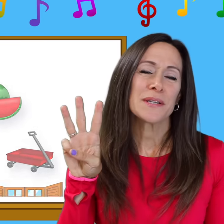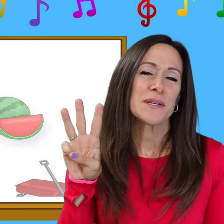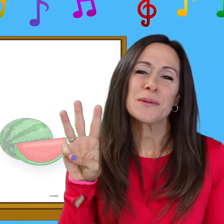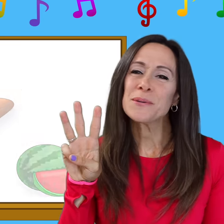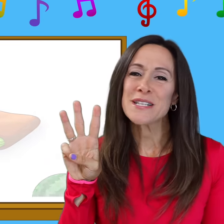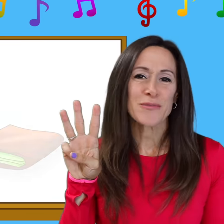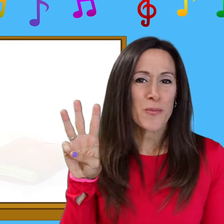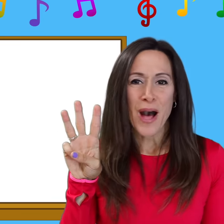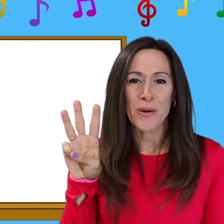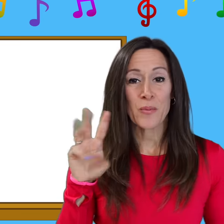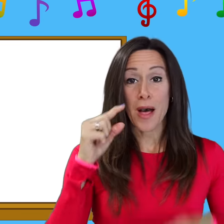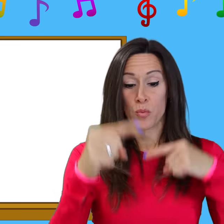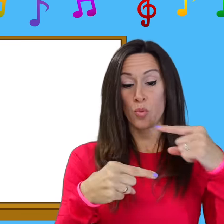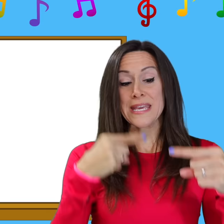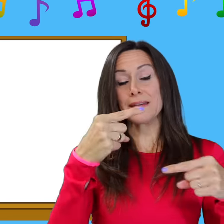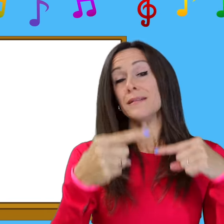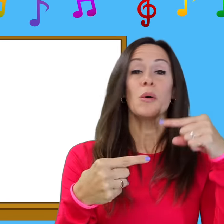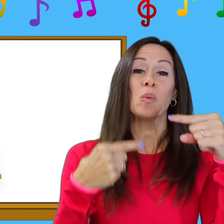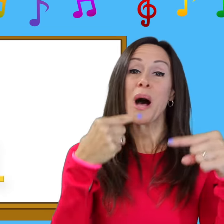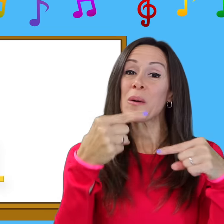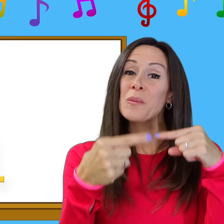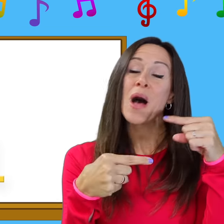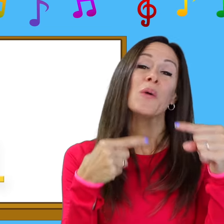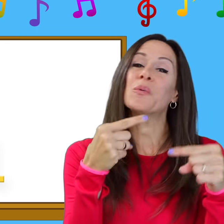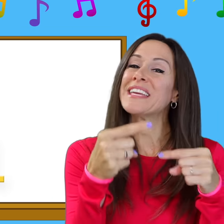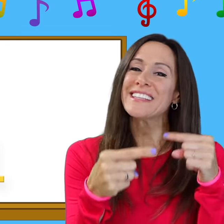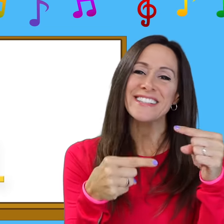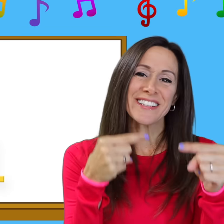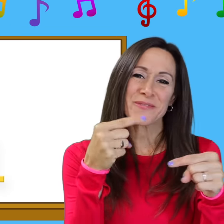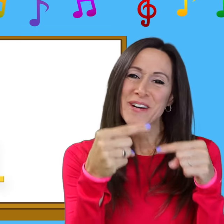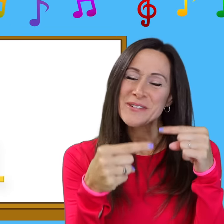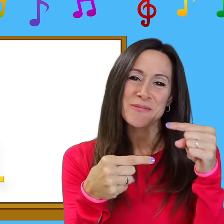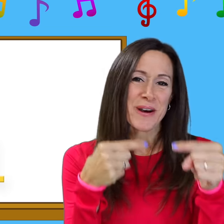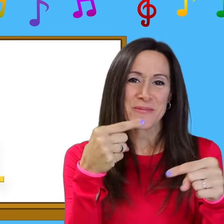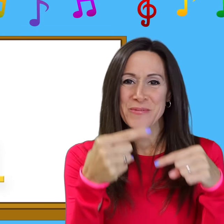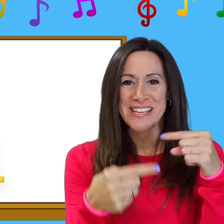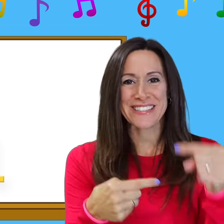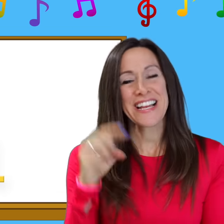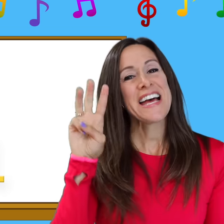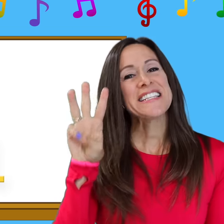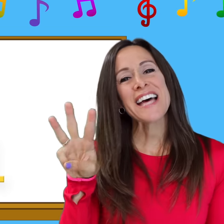is for w-w-wheel, w-w-w-wheel, w-w-w-wheel W